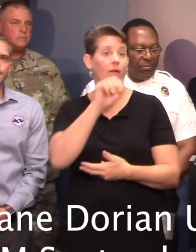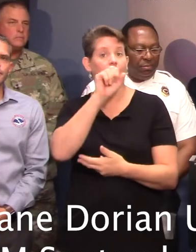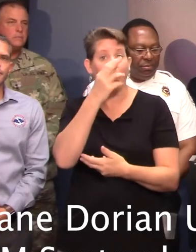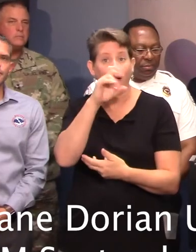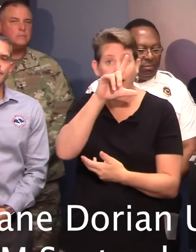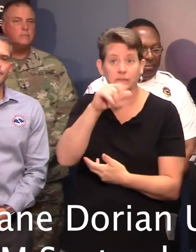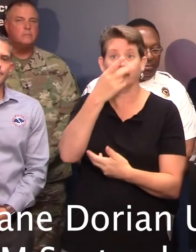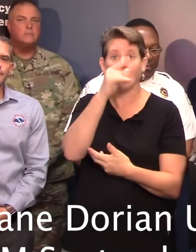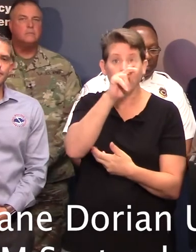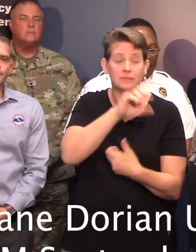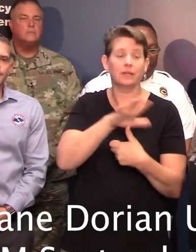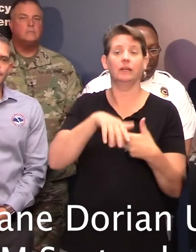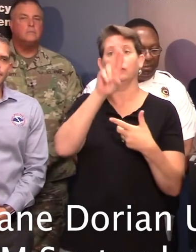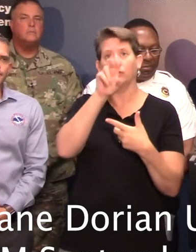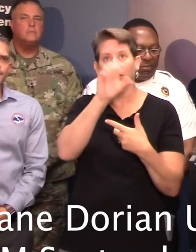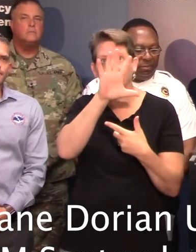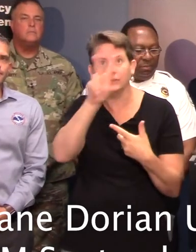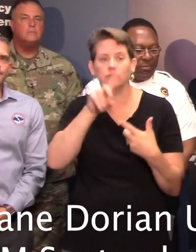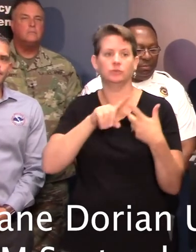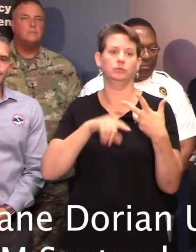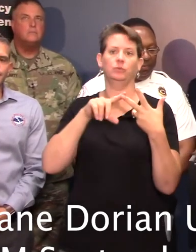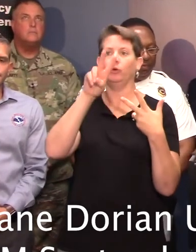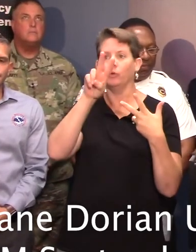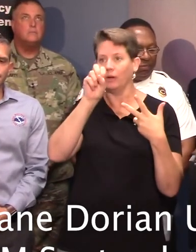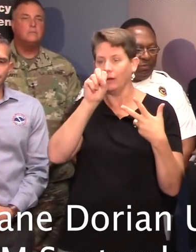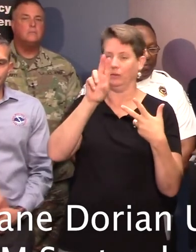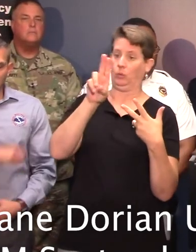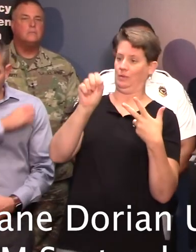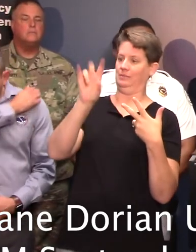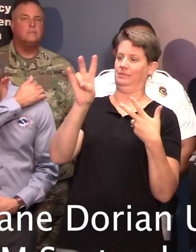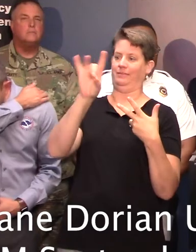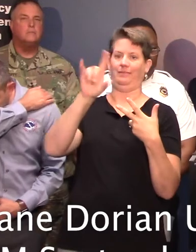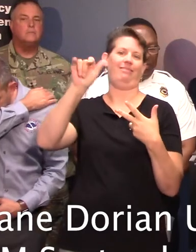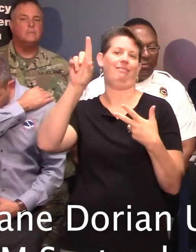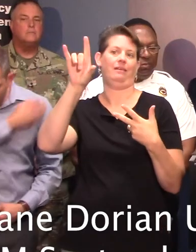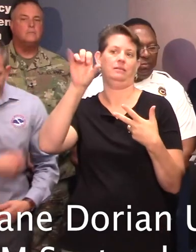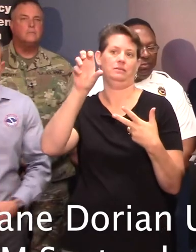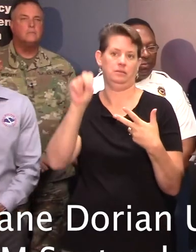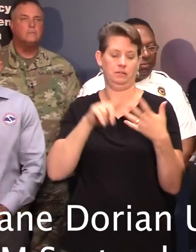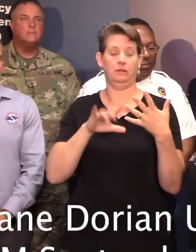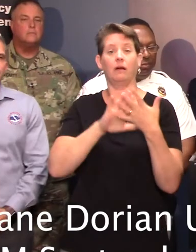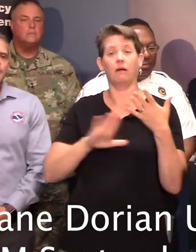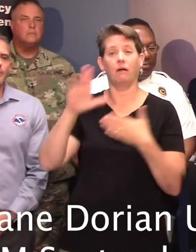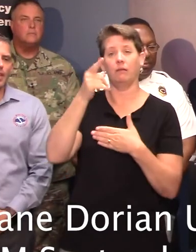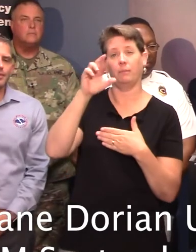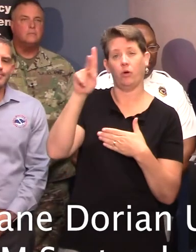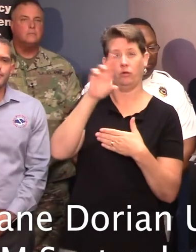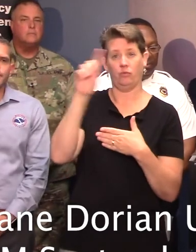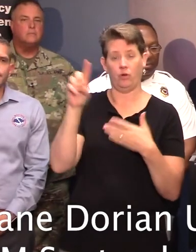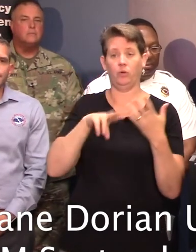Phosphate, US-52, US-78, or Ladson Exit, College Clark Road, and US